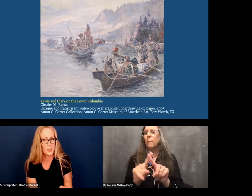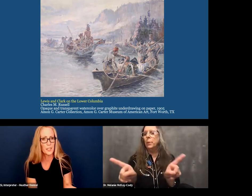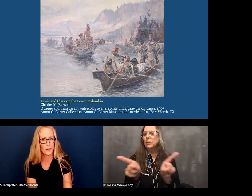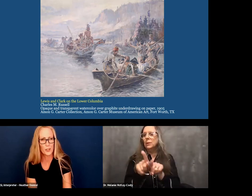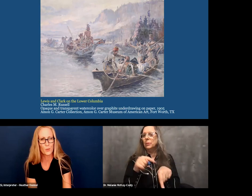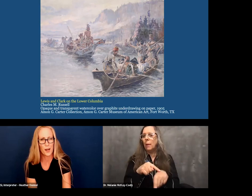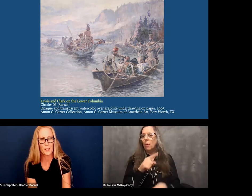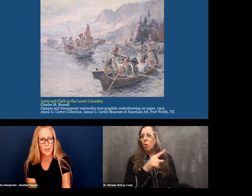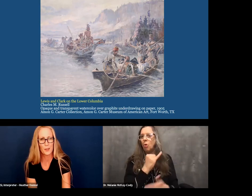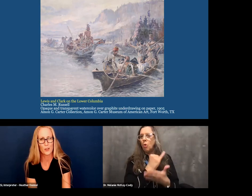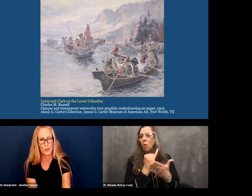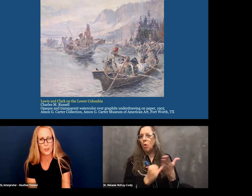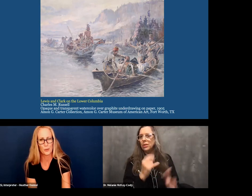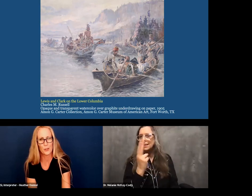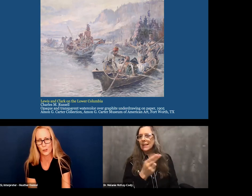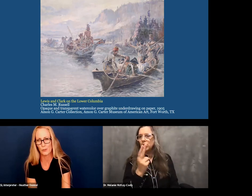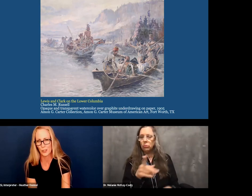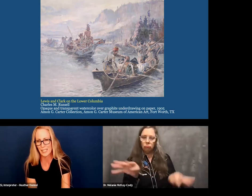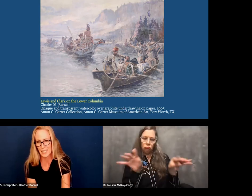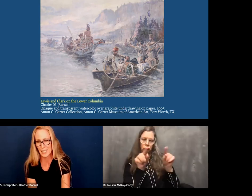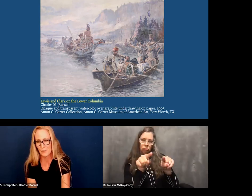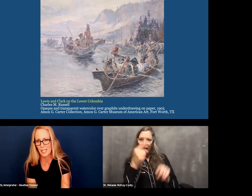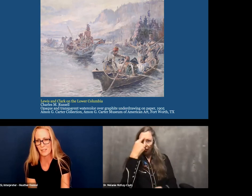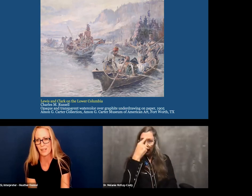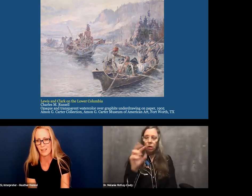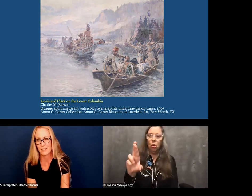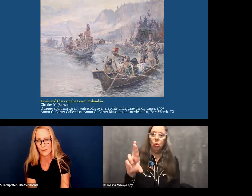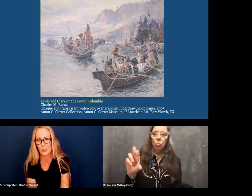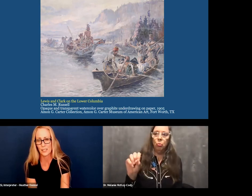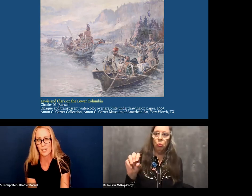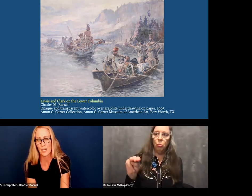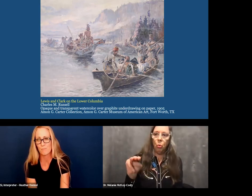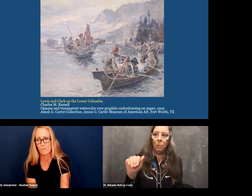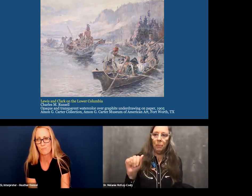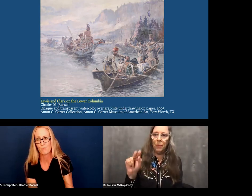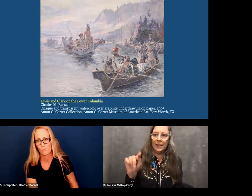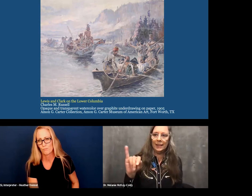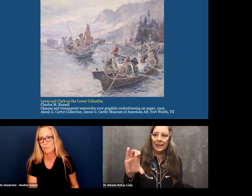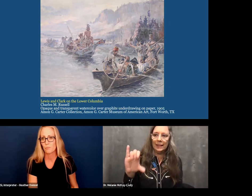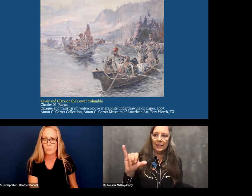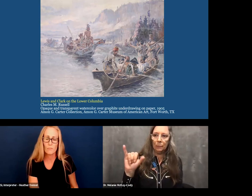This is another, this is why I said that Charles Russell is early for his time. He's advanced for his time.